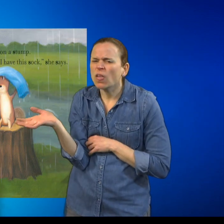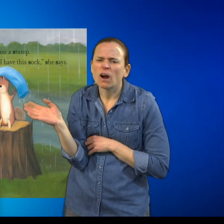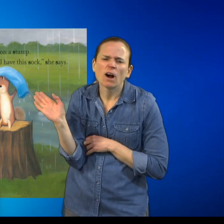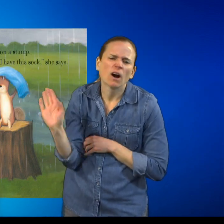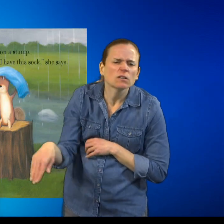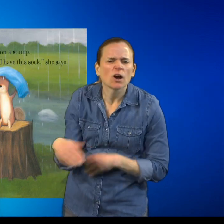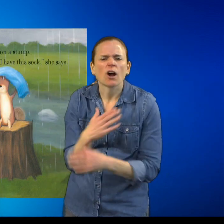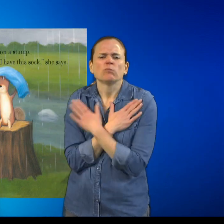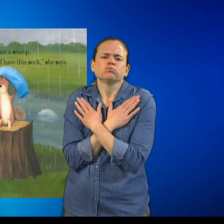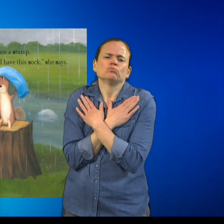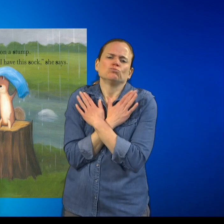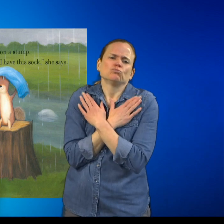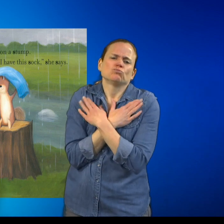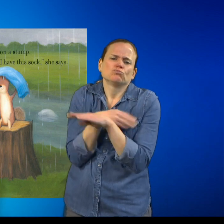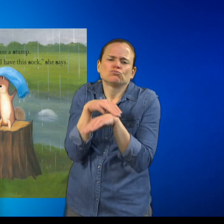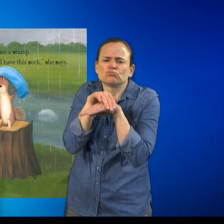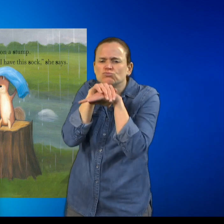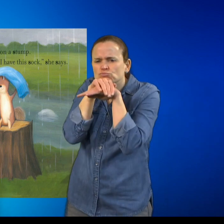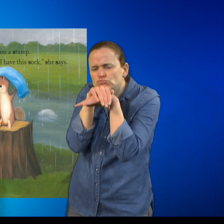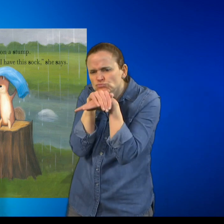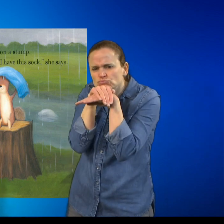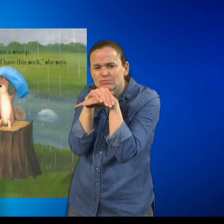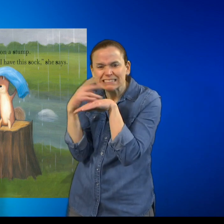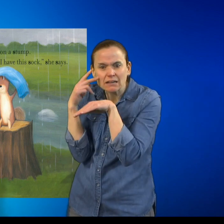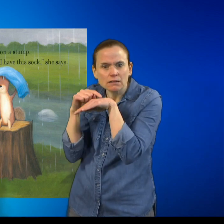Rocket rests by the river in the rain.